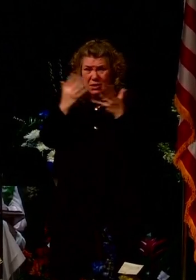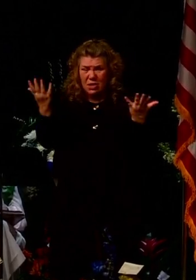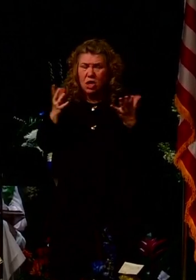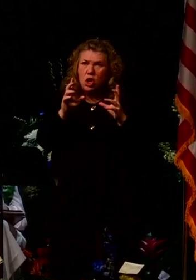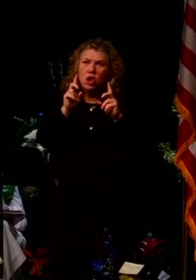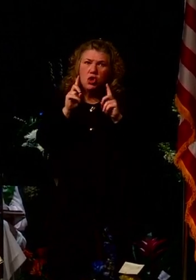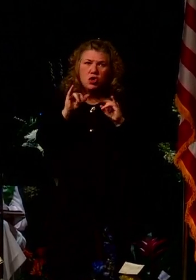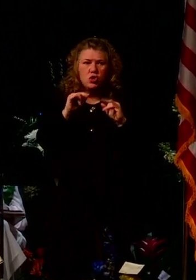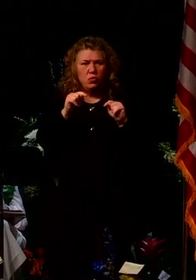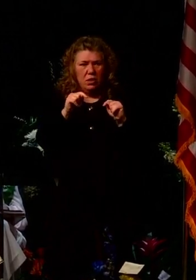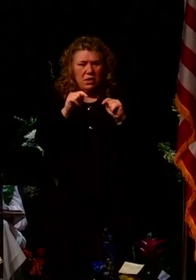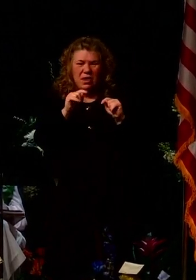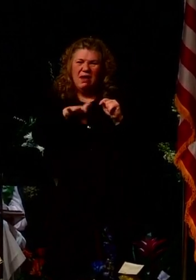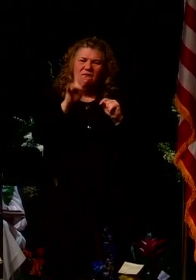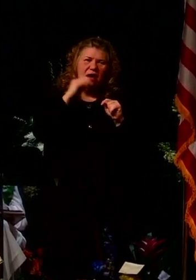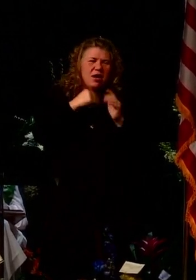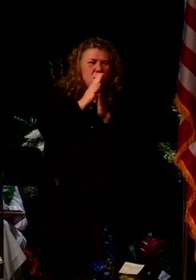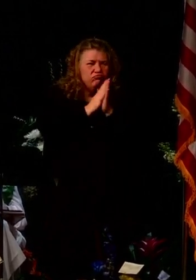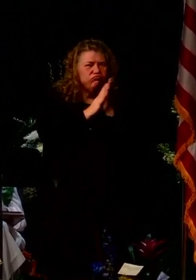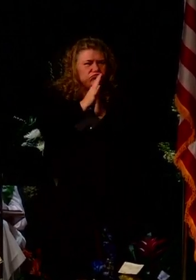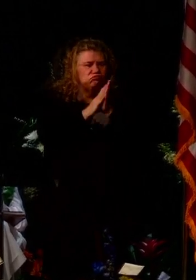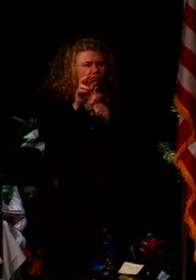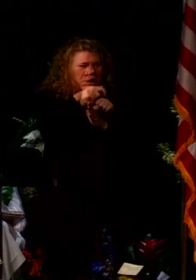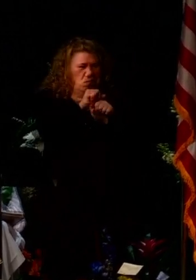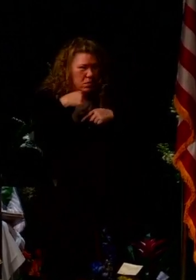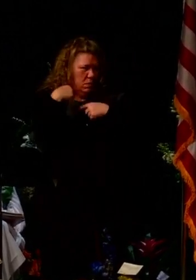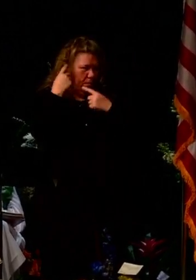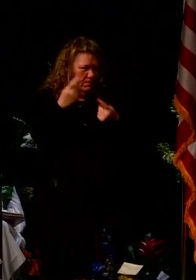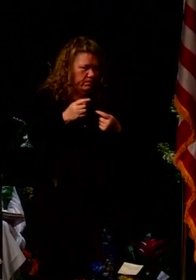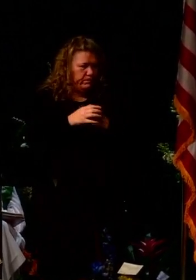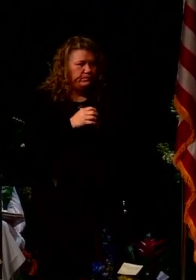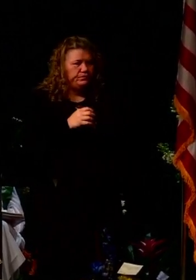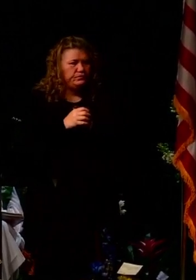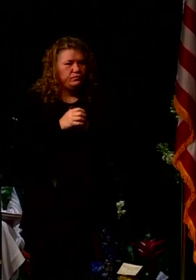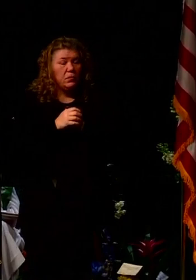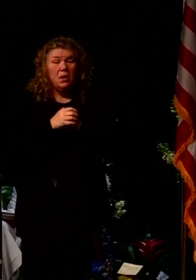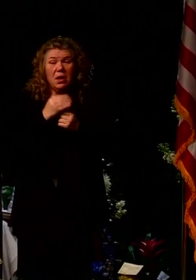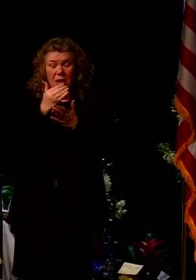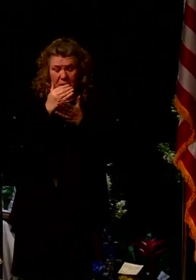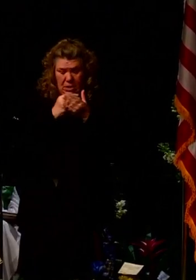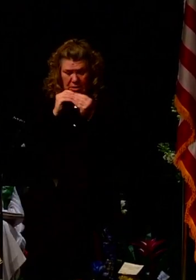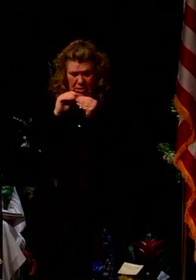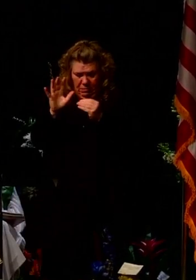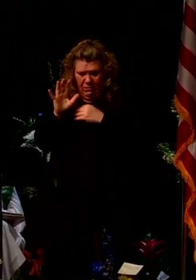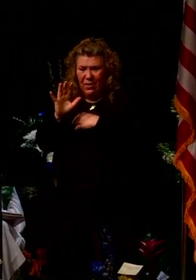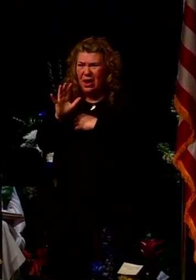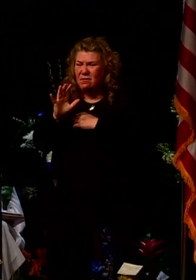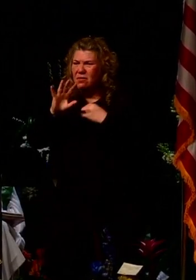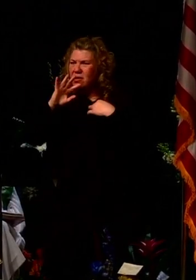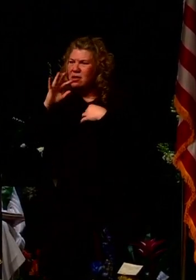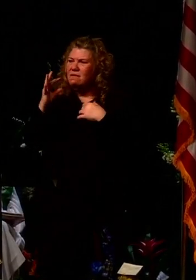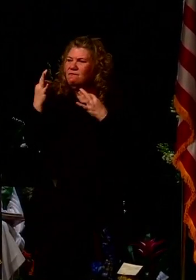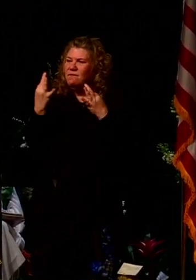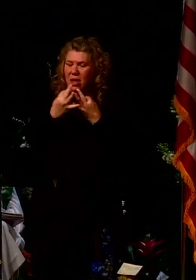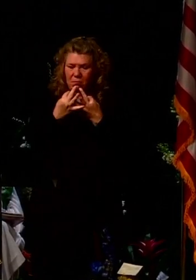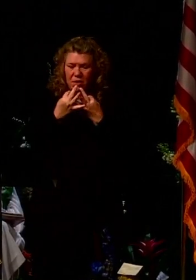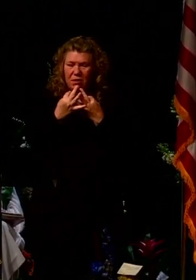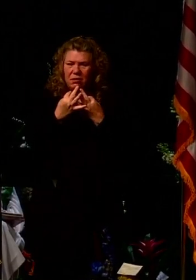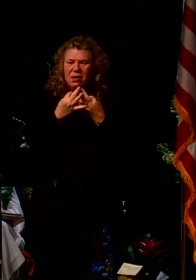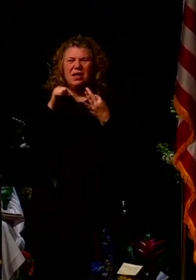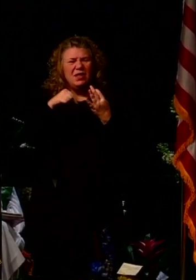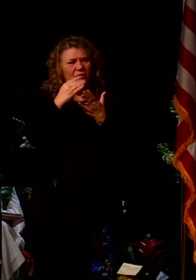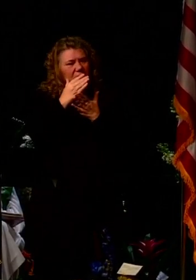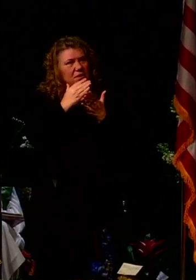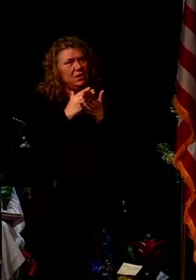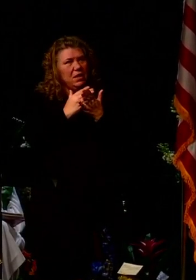Find our passion and engage in service. Lesson number five. Family. This